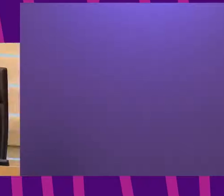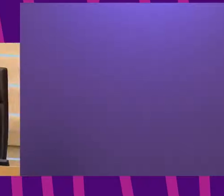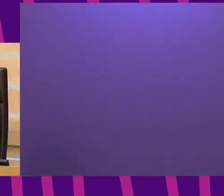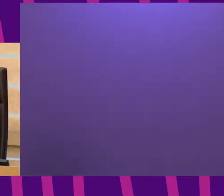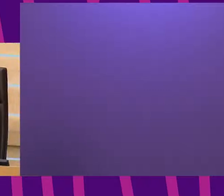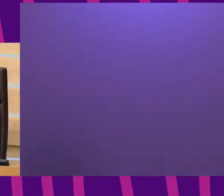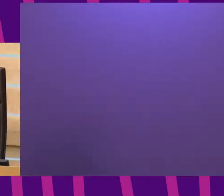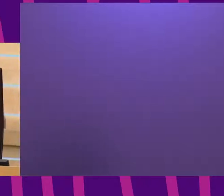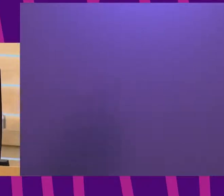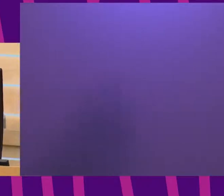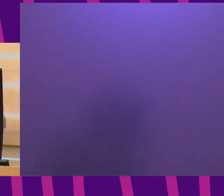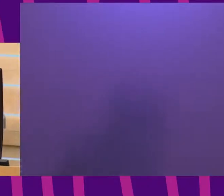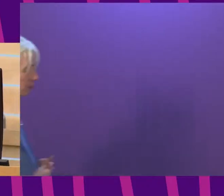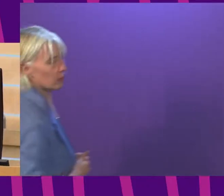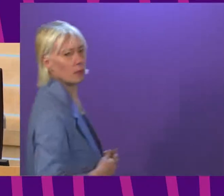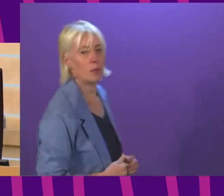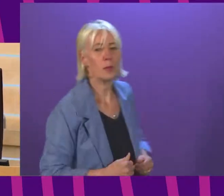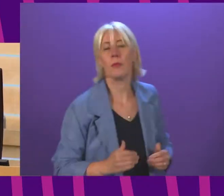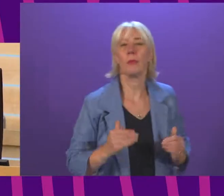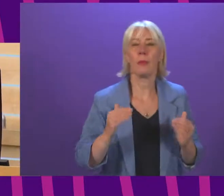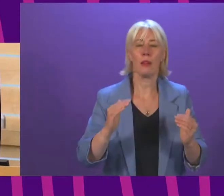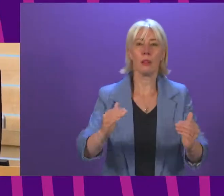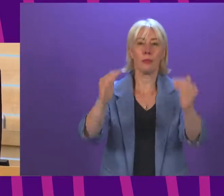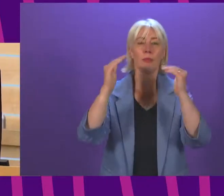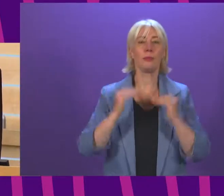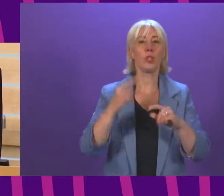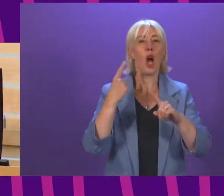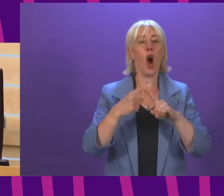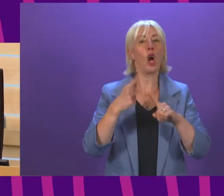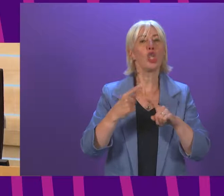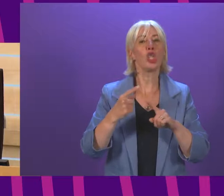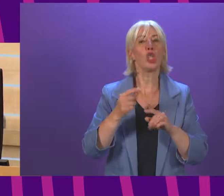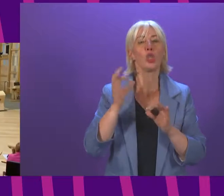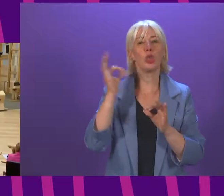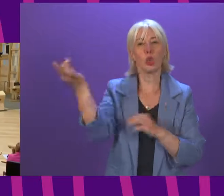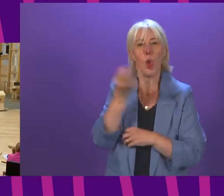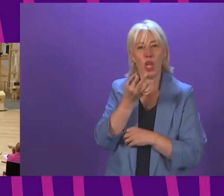The next item of business is an urgent question, and I call Brian Whittle.